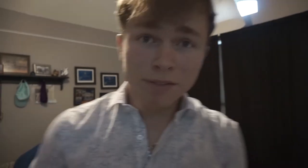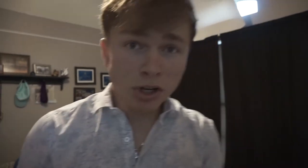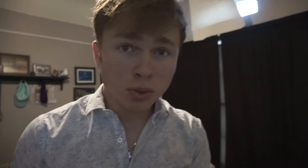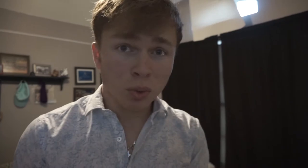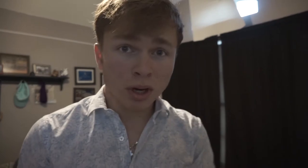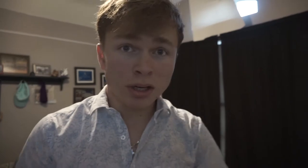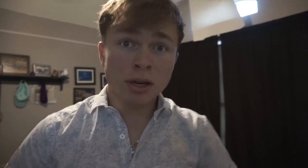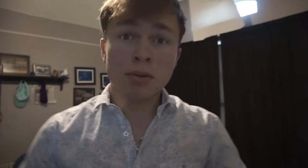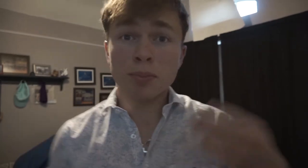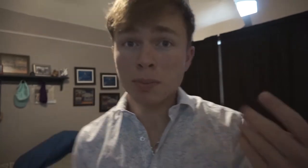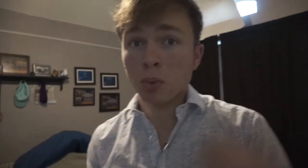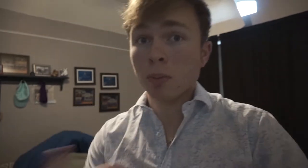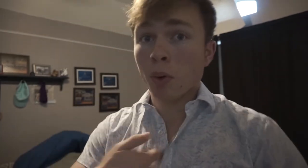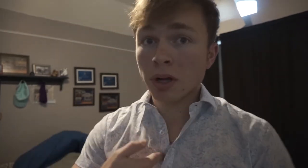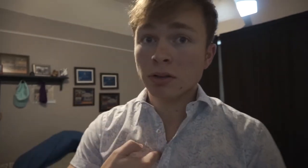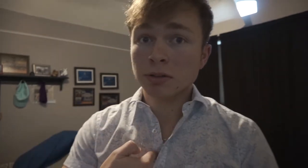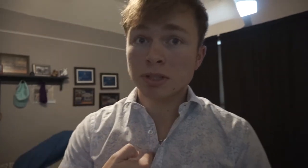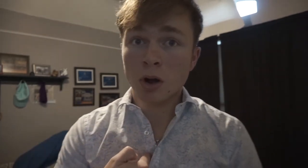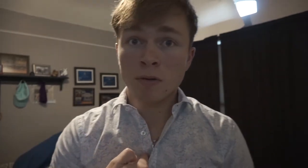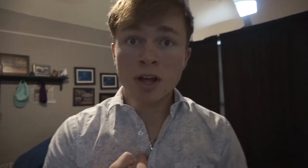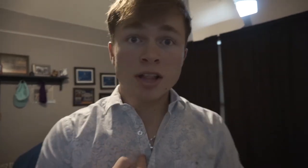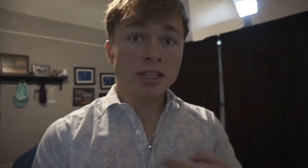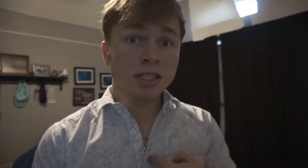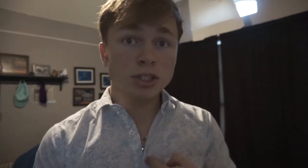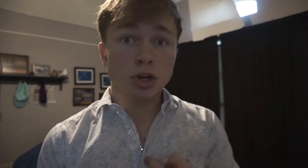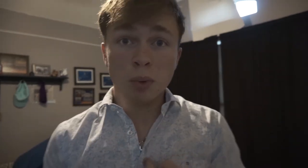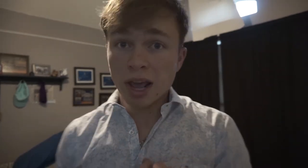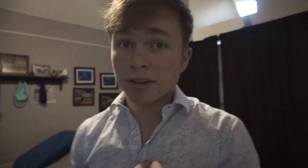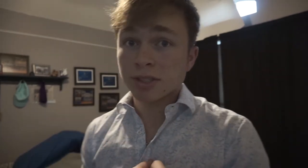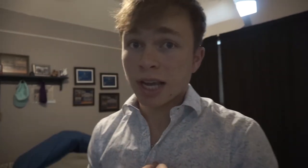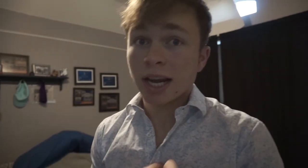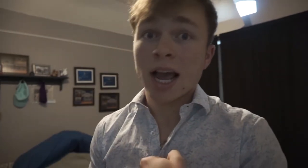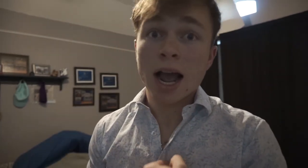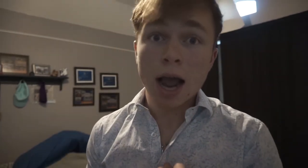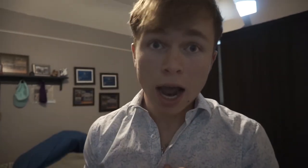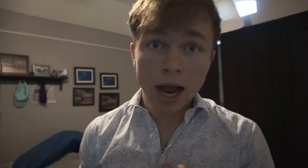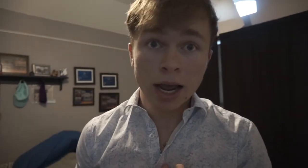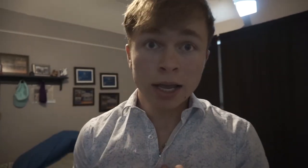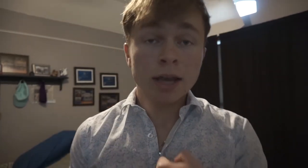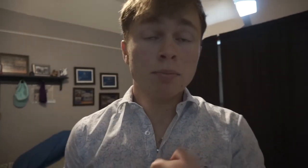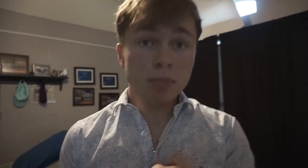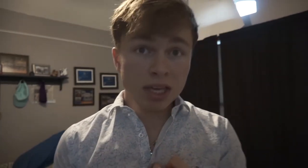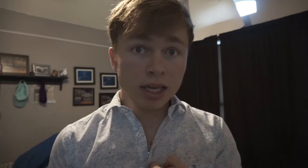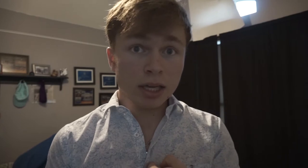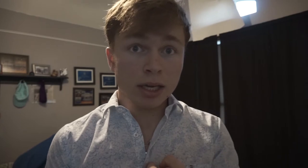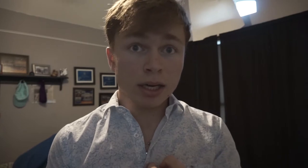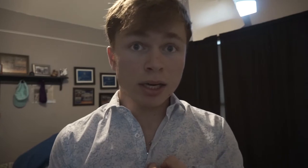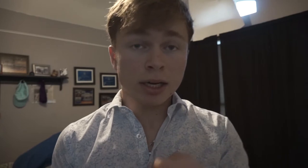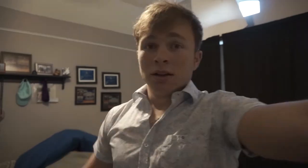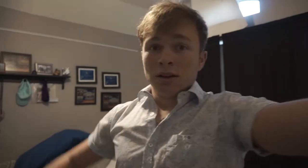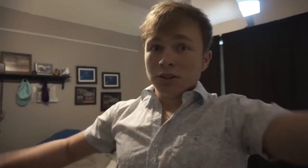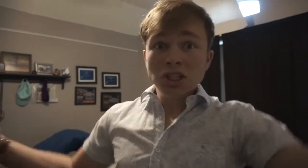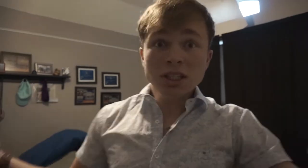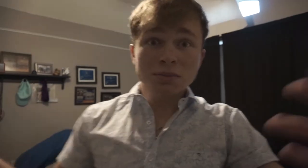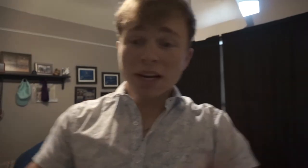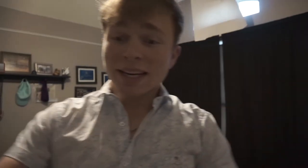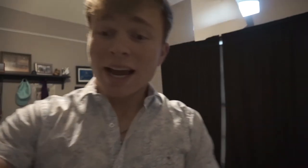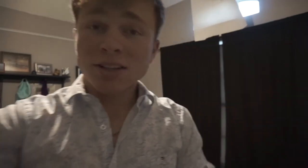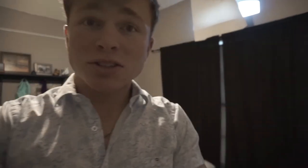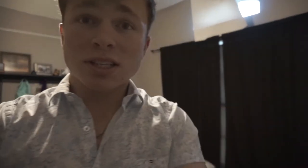First one, people will point to themselves. This is a way of saying I, me. Jeez, my dad just